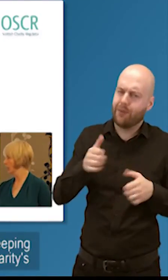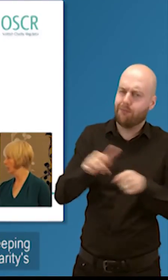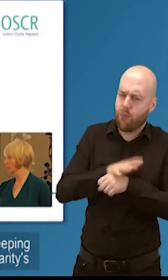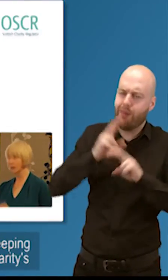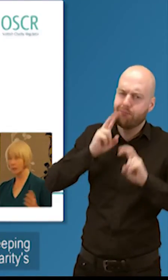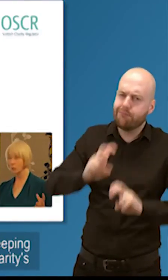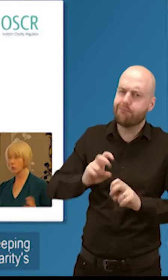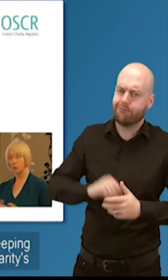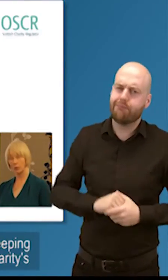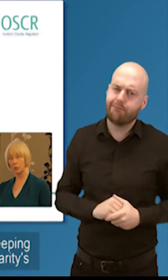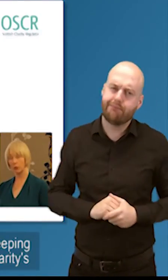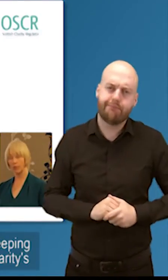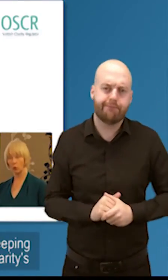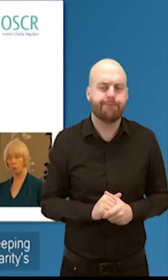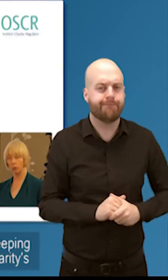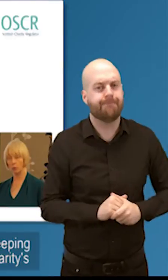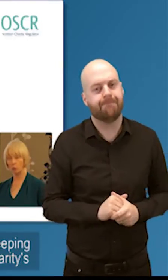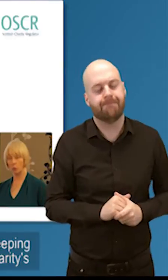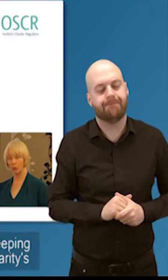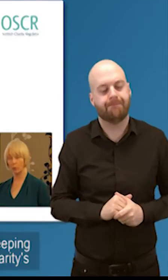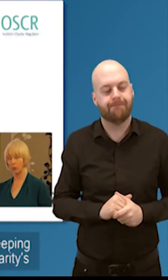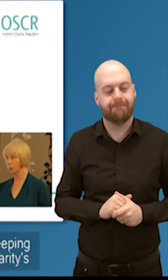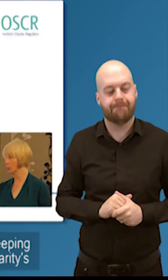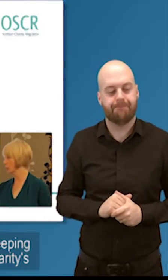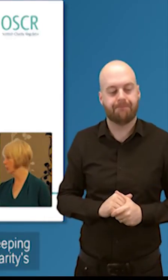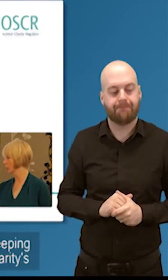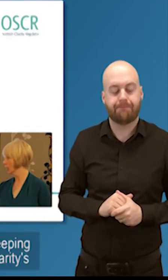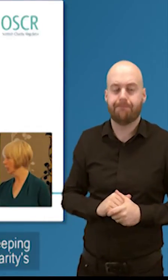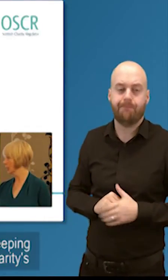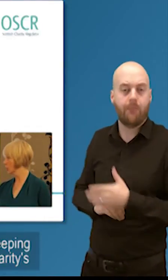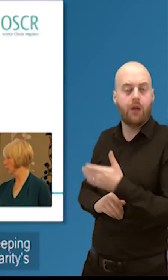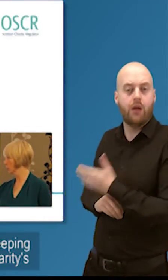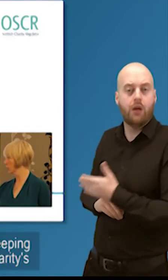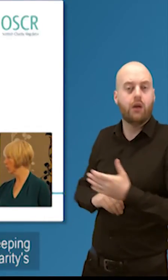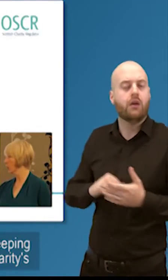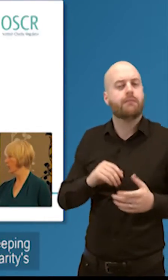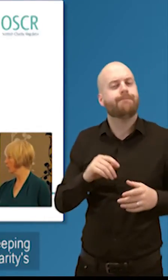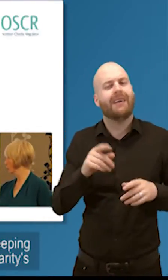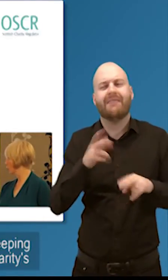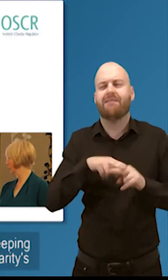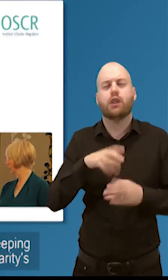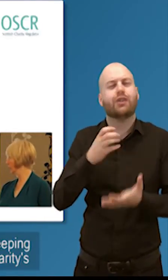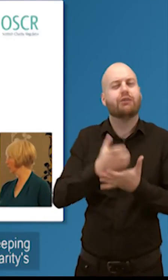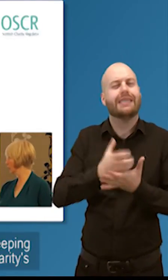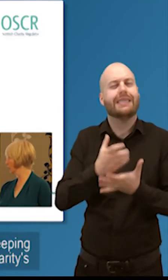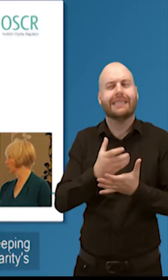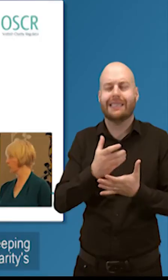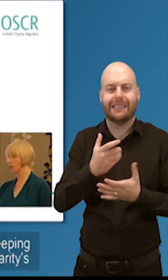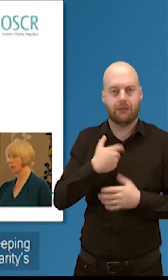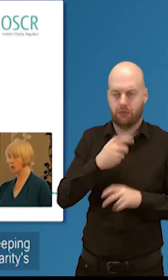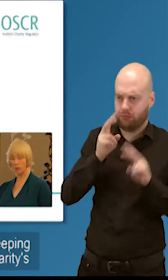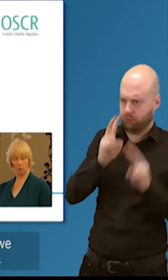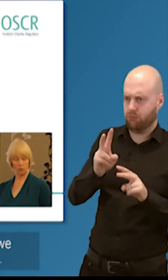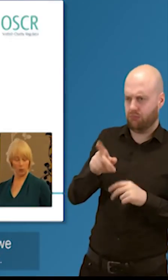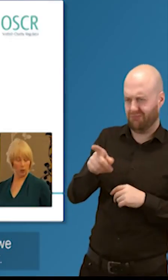and and and and some some people are very complex it's not about it keeping it as easy as possible but if it's not clear what